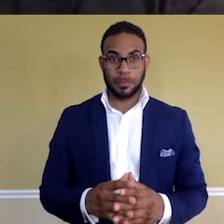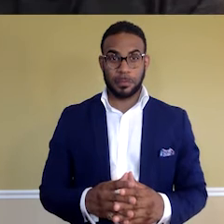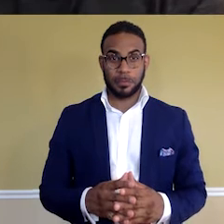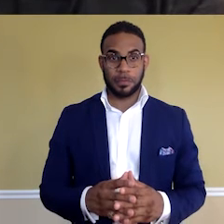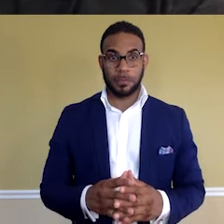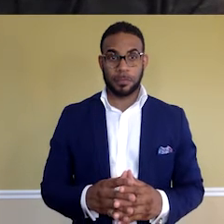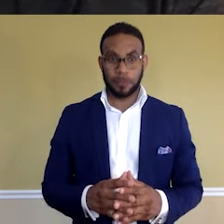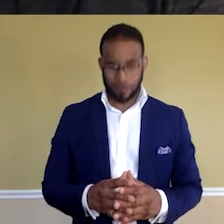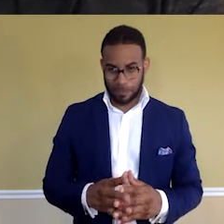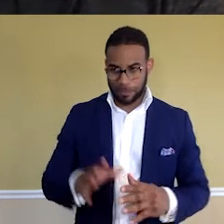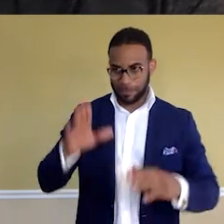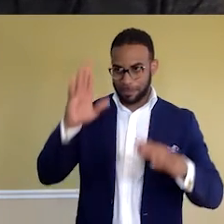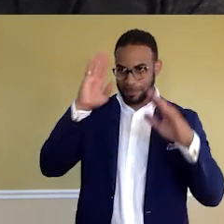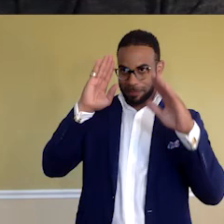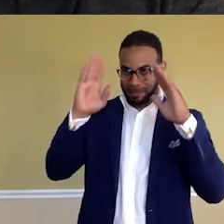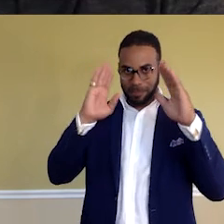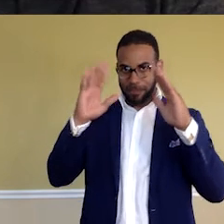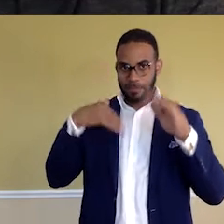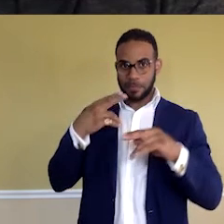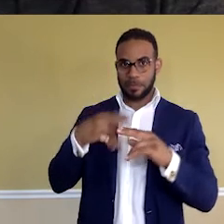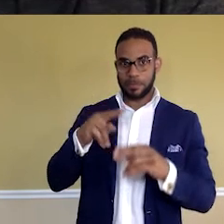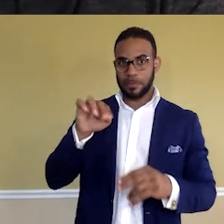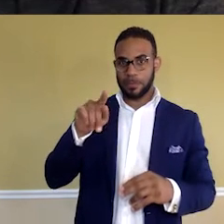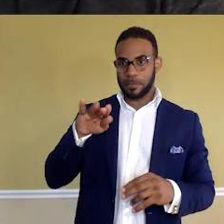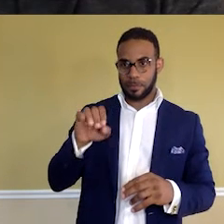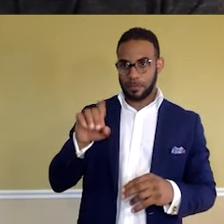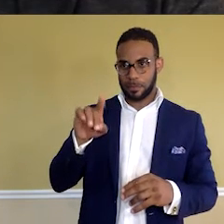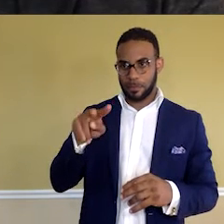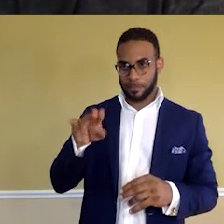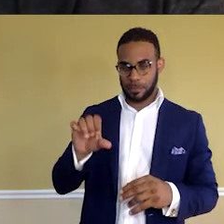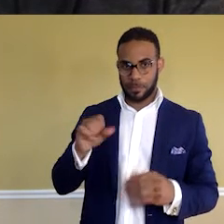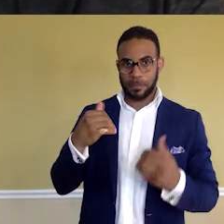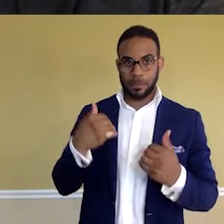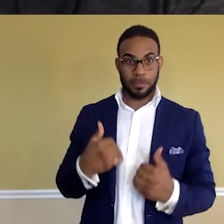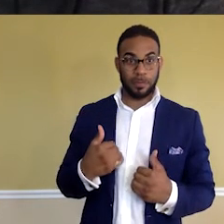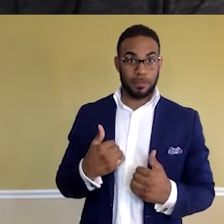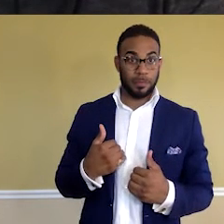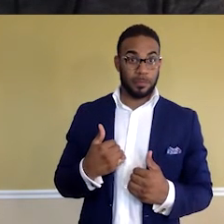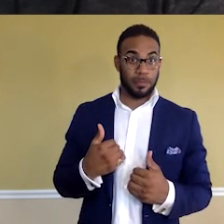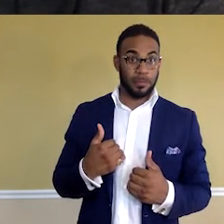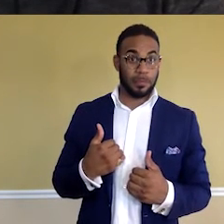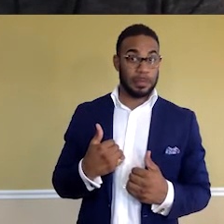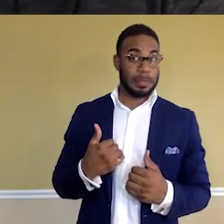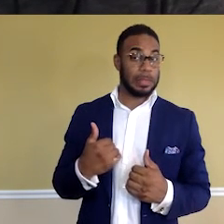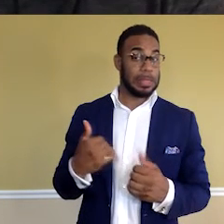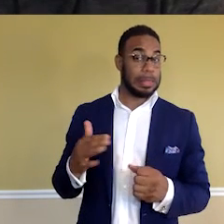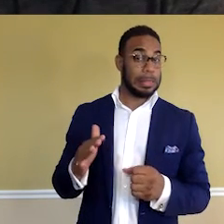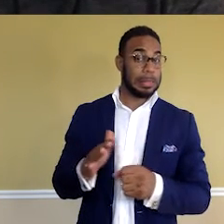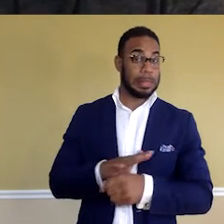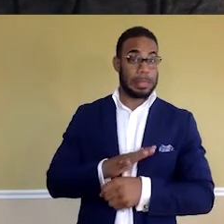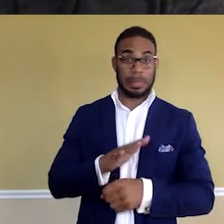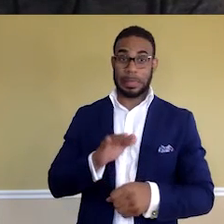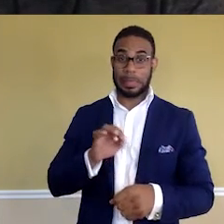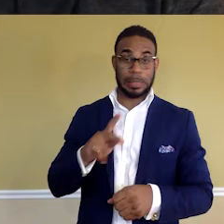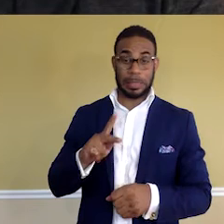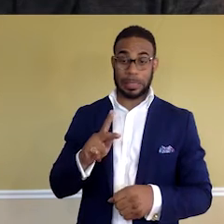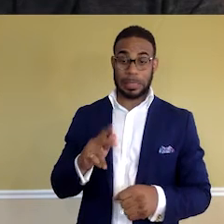Hello, I am Natalie Davis. I am a full-stack boot camper, web dev.